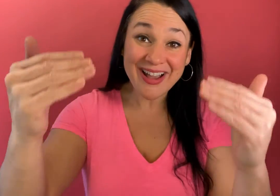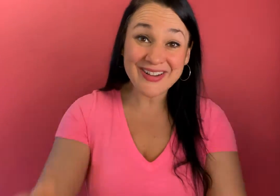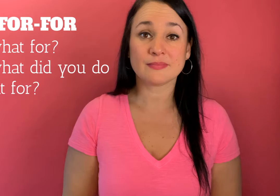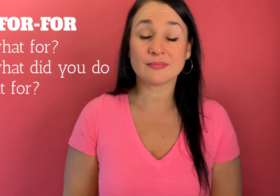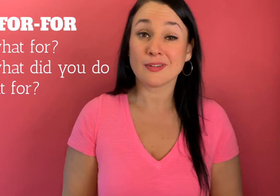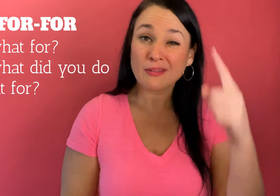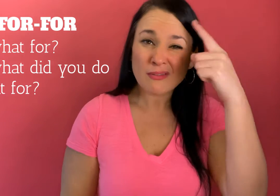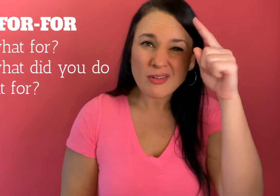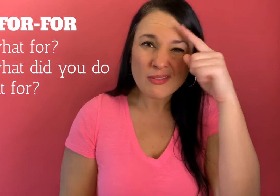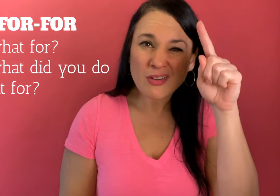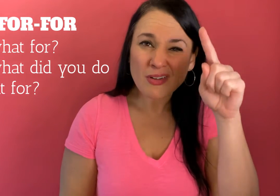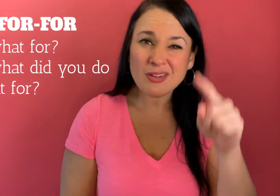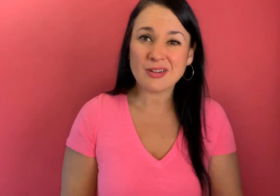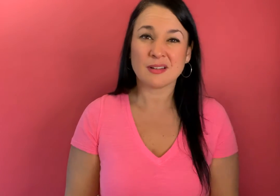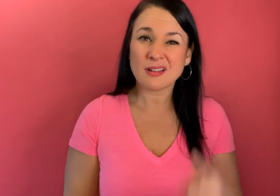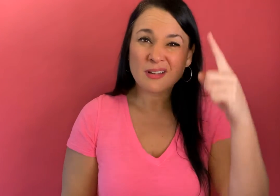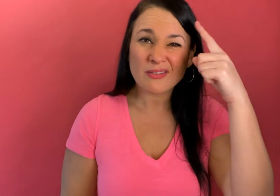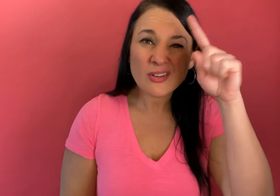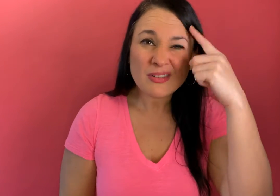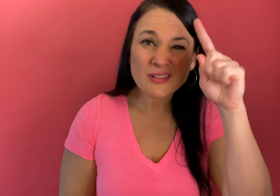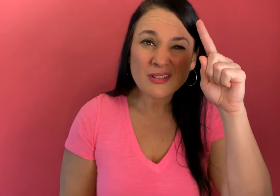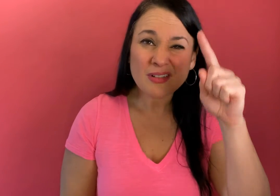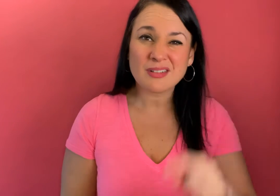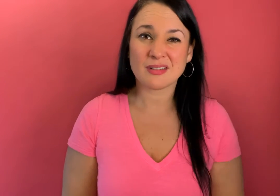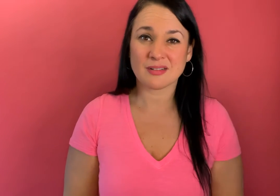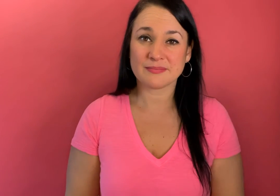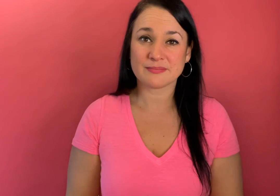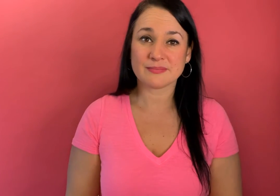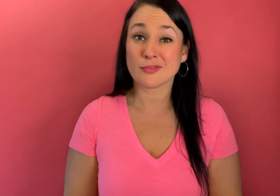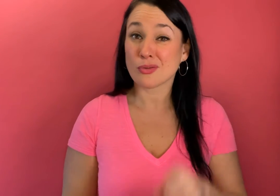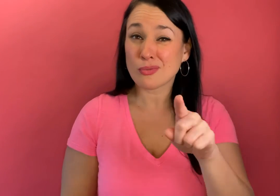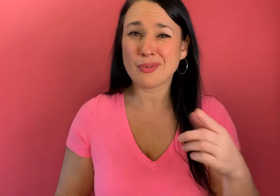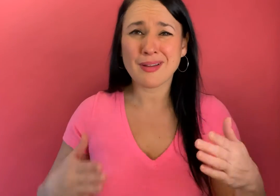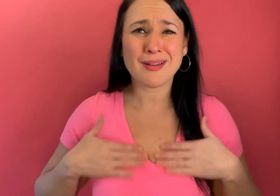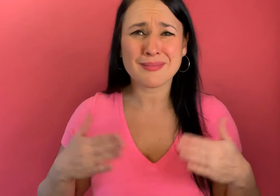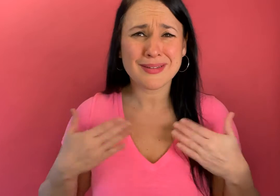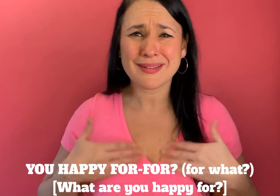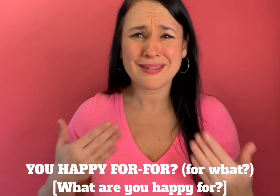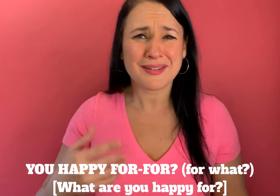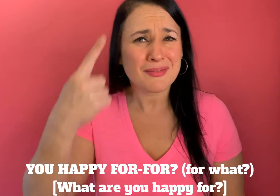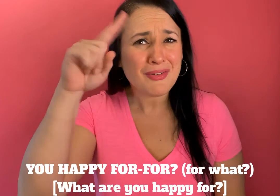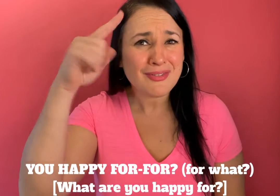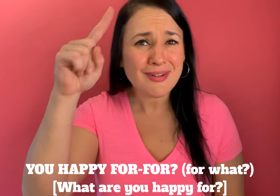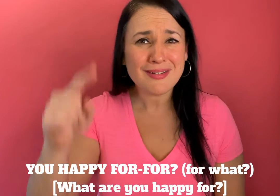for four you're happy for four